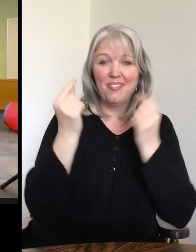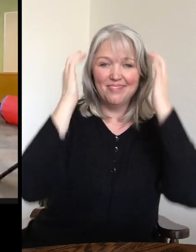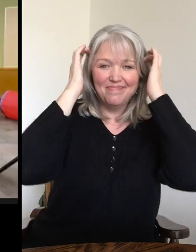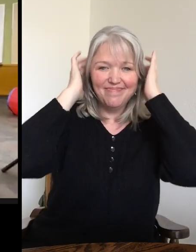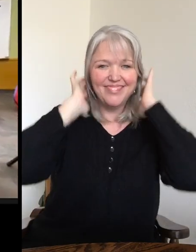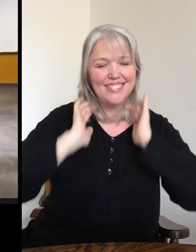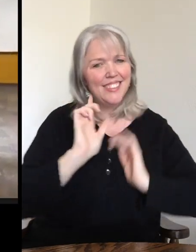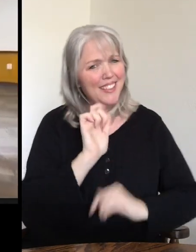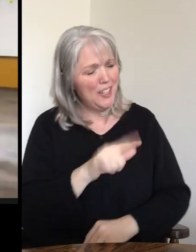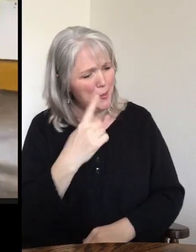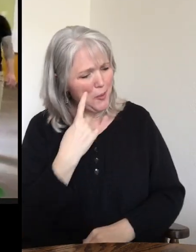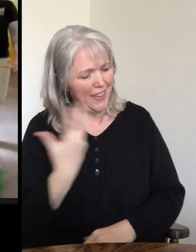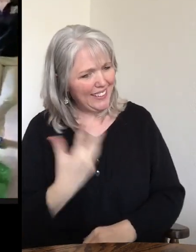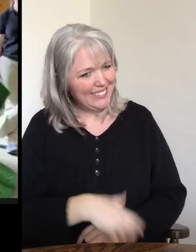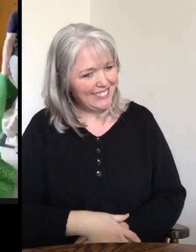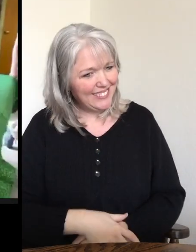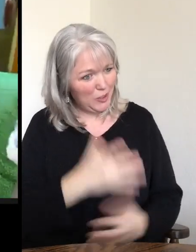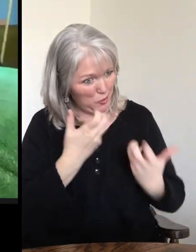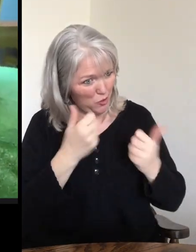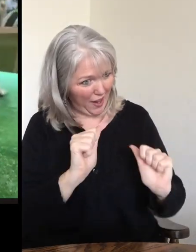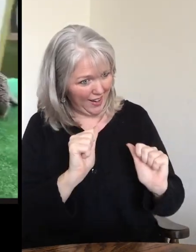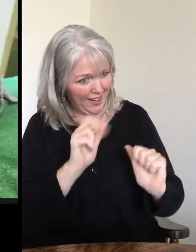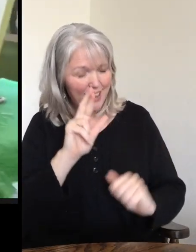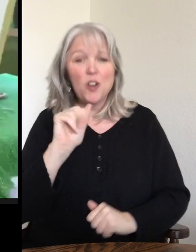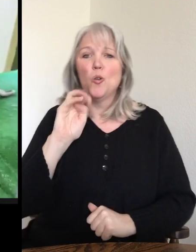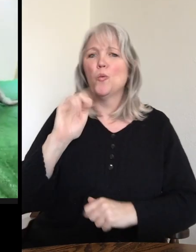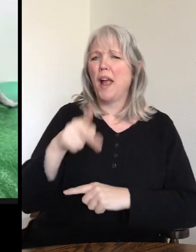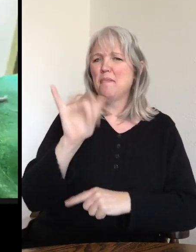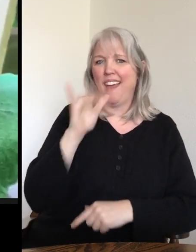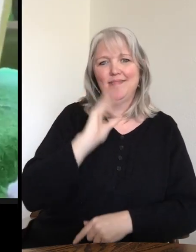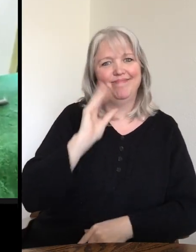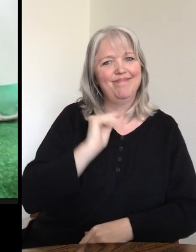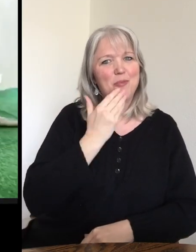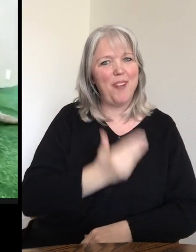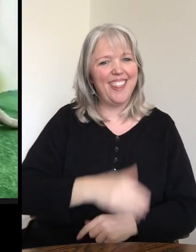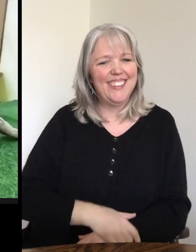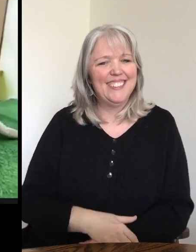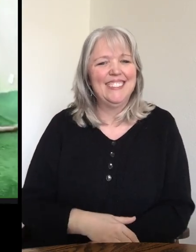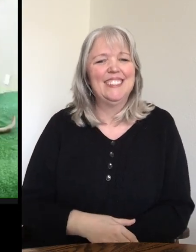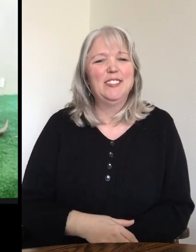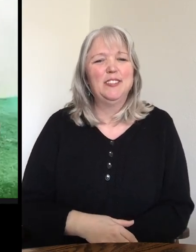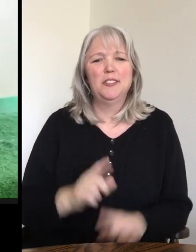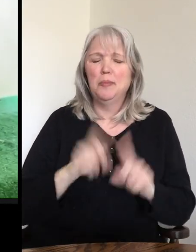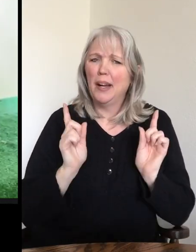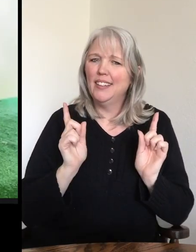them. What do you think, bud? Do want to come try this ramp? knows pretty well. But he's going to